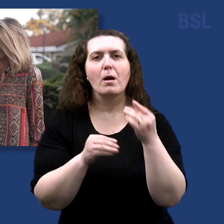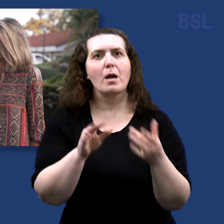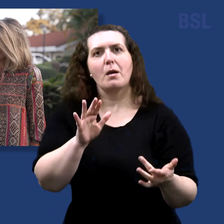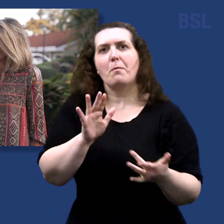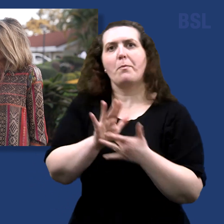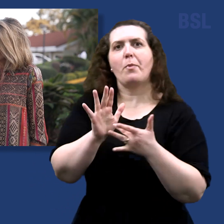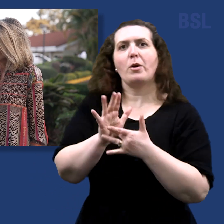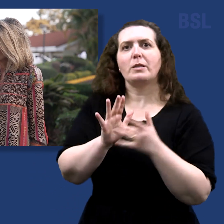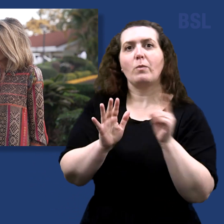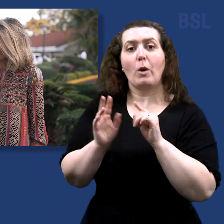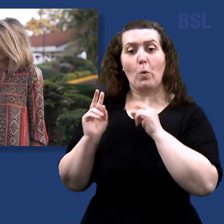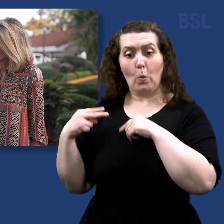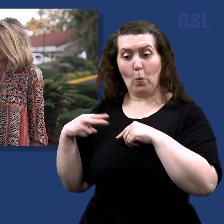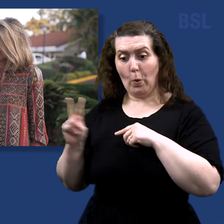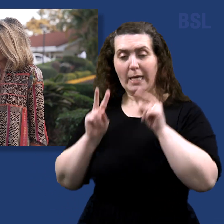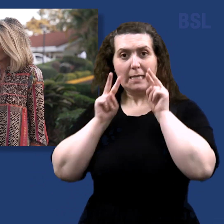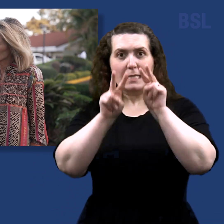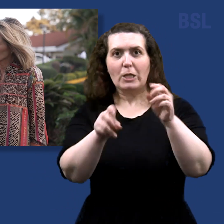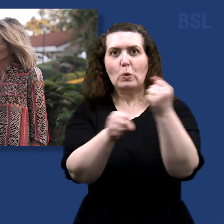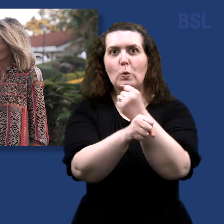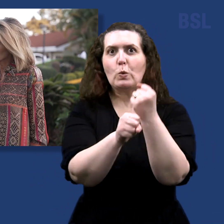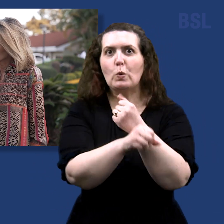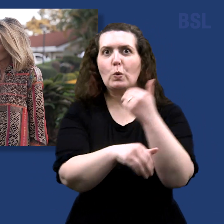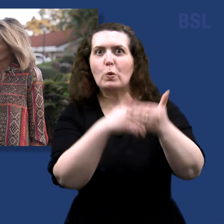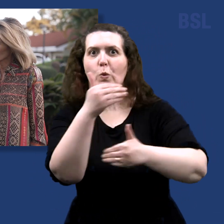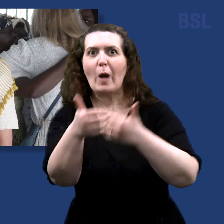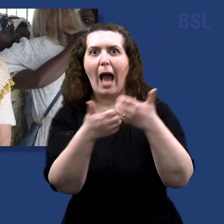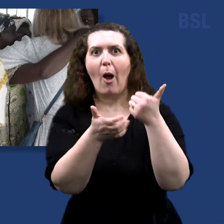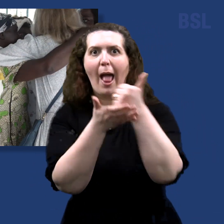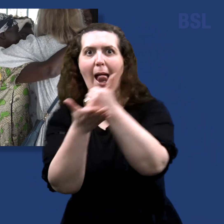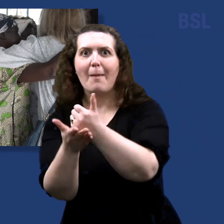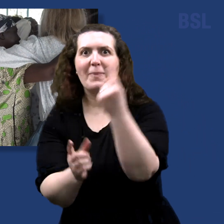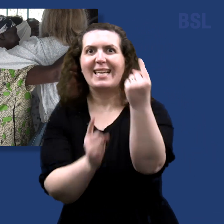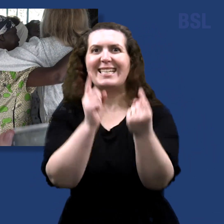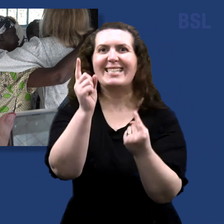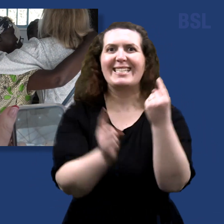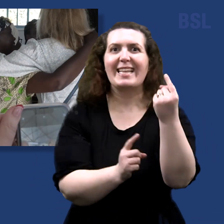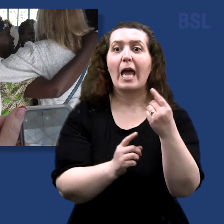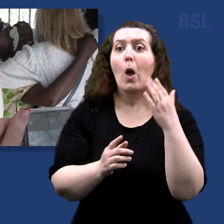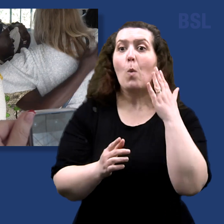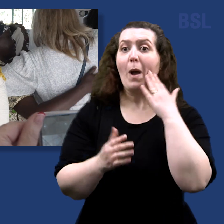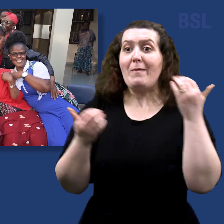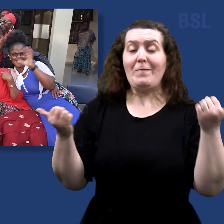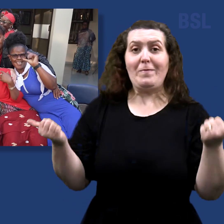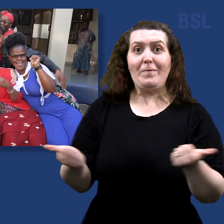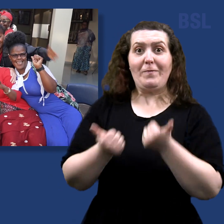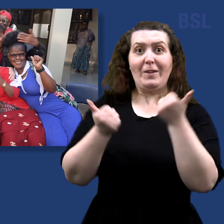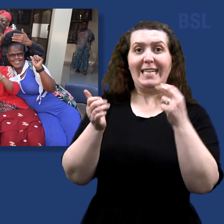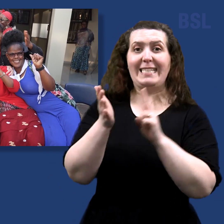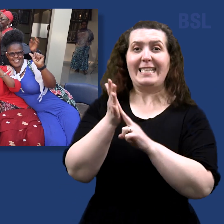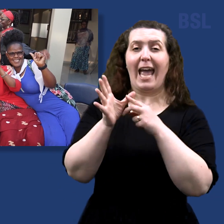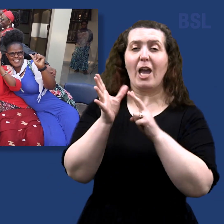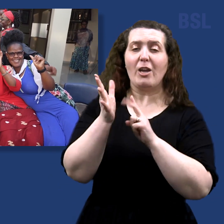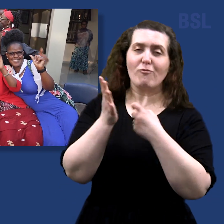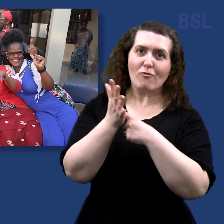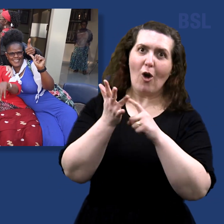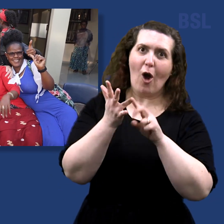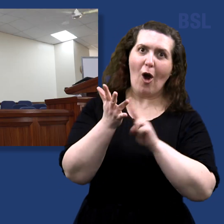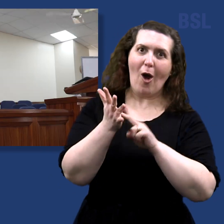see what they are doing and how they're lifting in the kingdom. After ministering to the Saints in Nairobi, Presidents Camille N. Johnson and